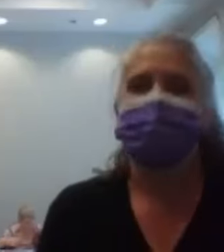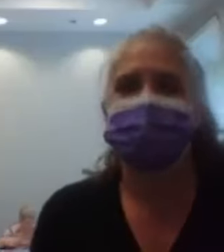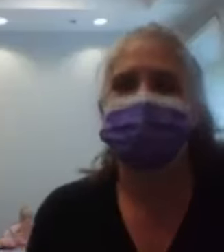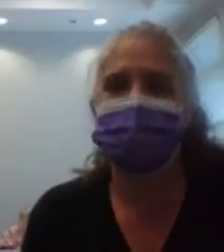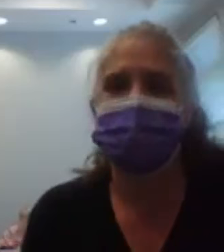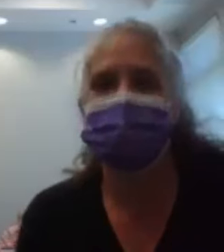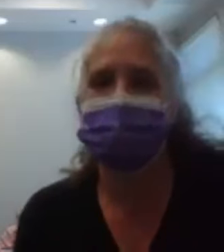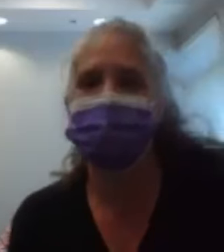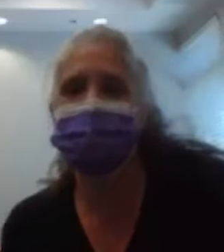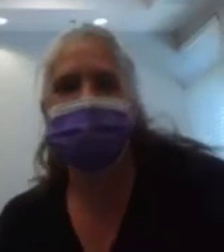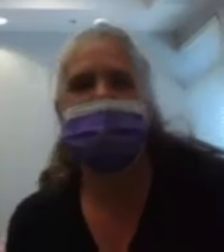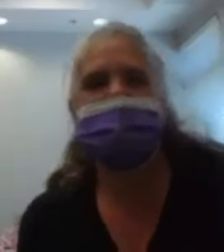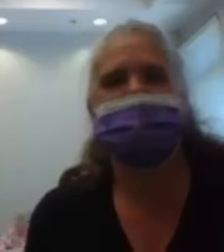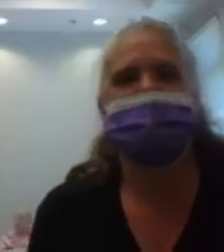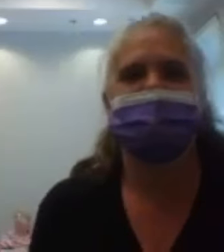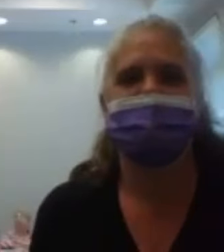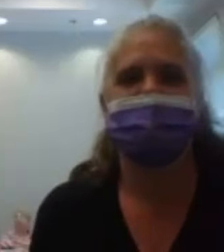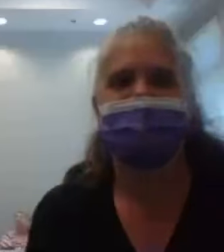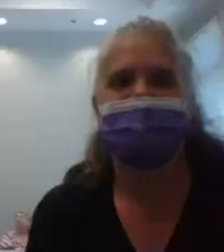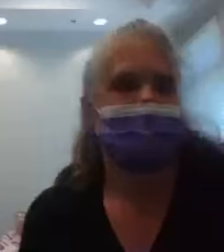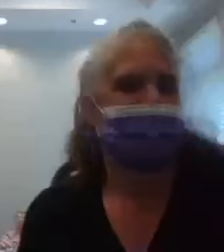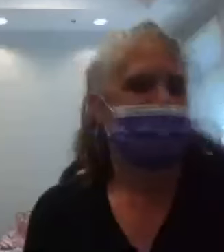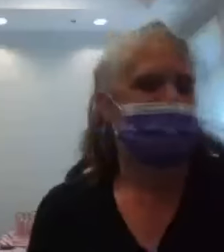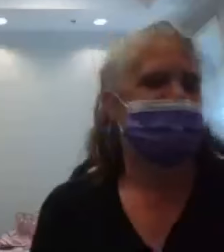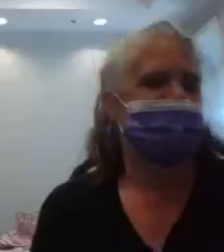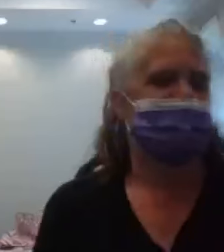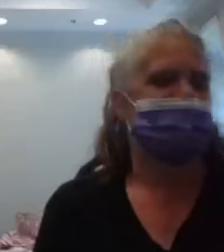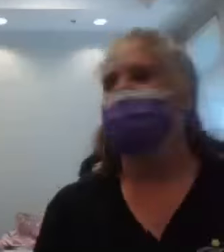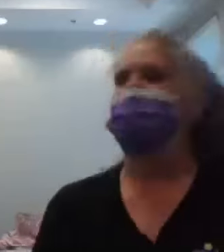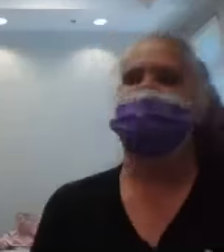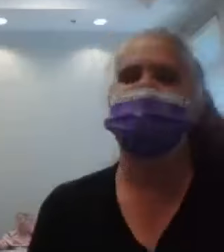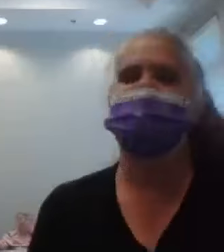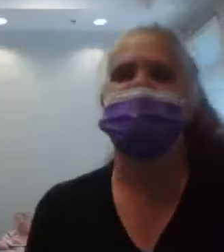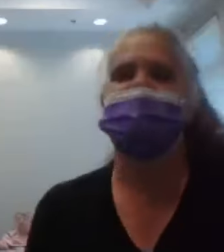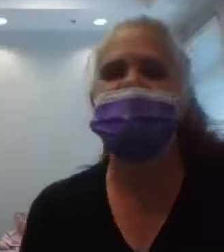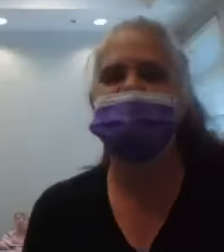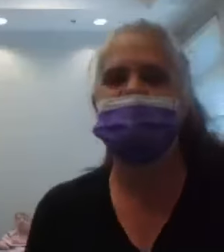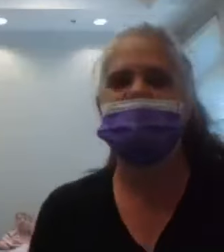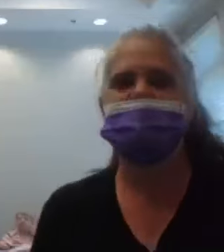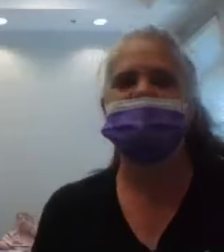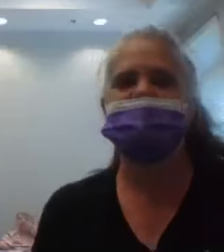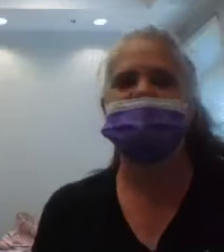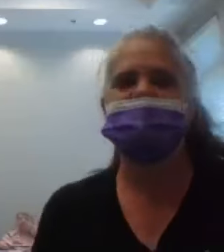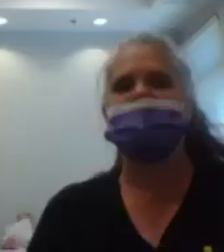So are you guys ready? Yes, we are. I am. Okay, first one is puggers.